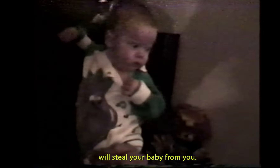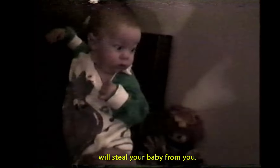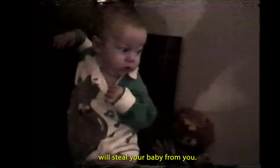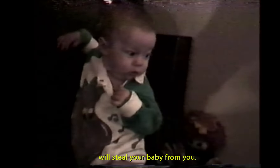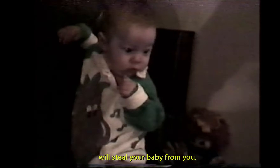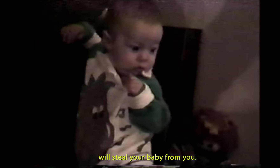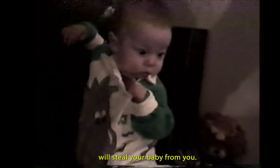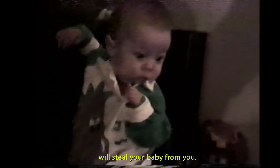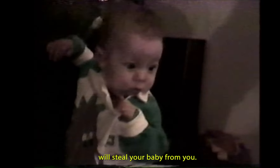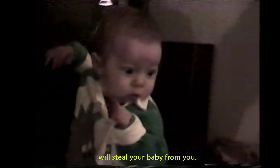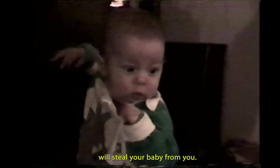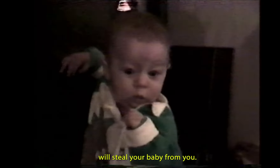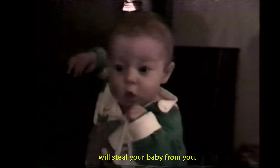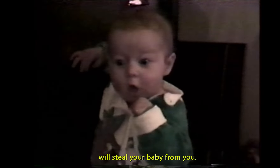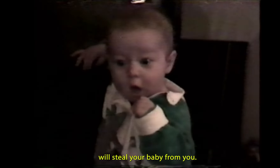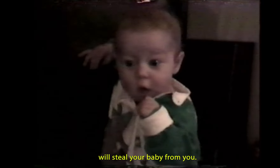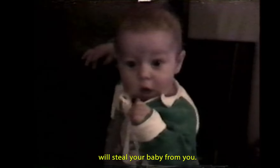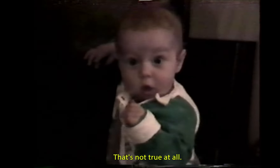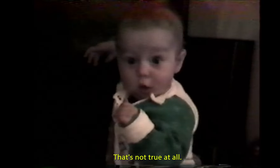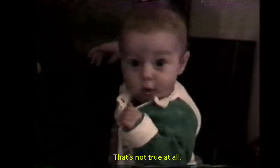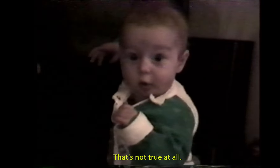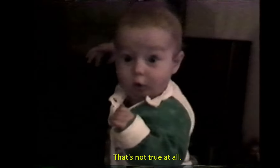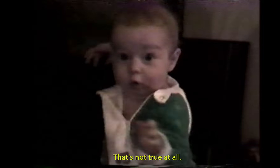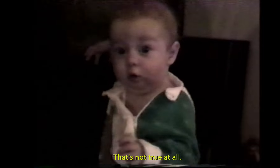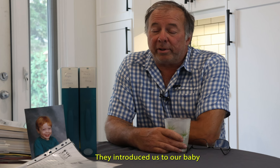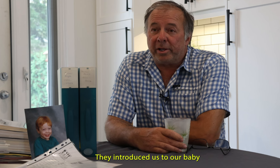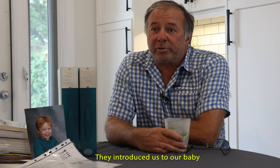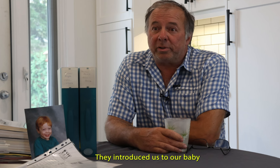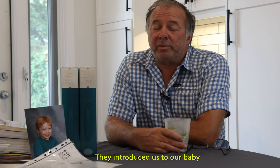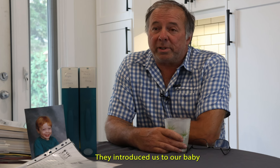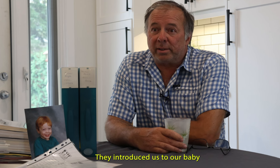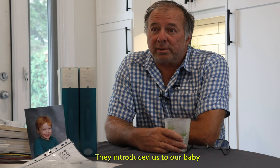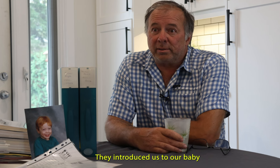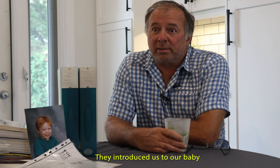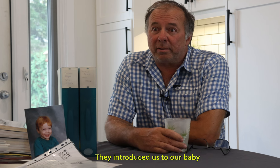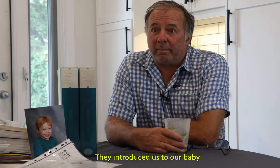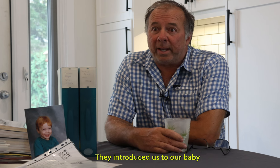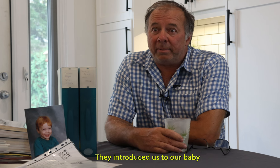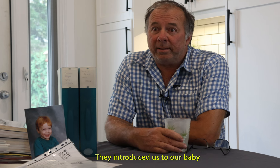baby from you. That's not true at all. They introduced us to our baby.